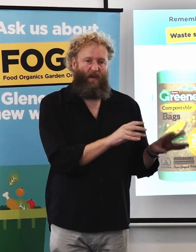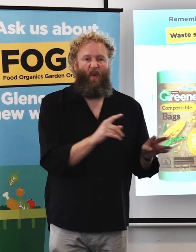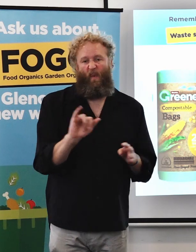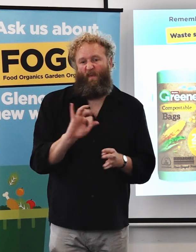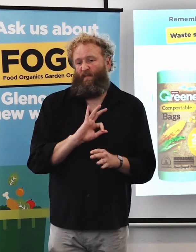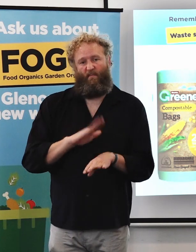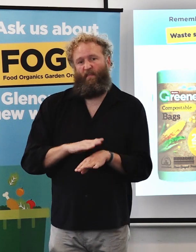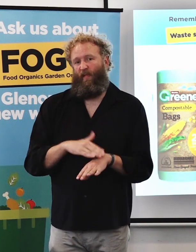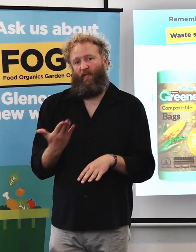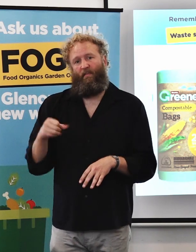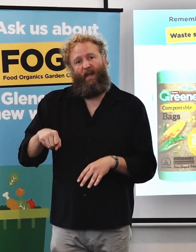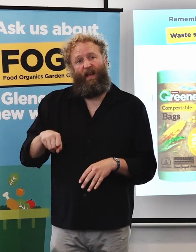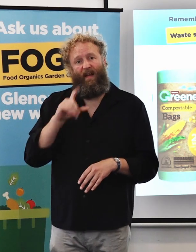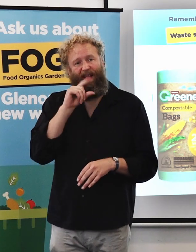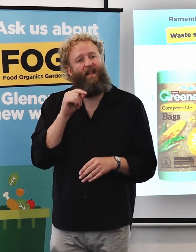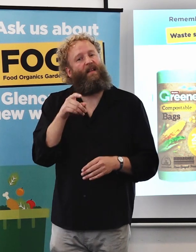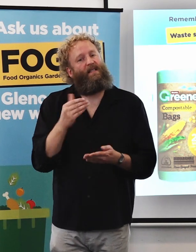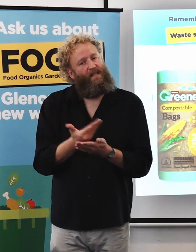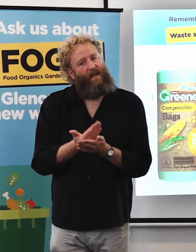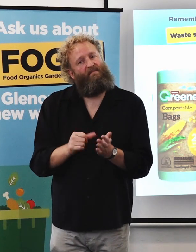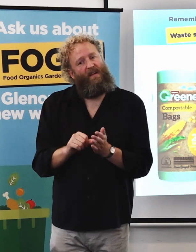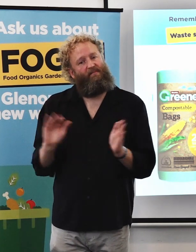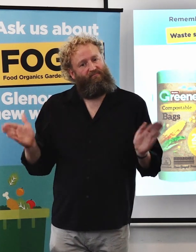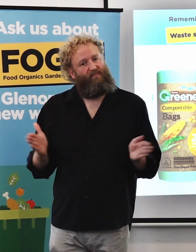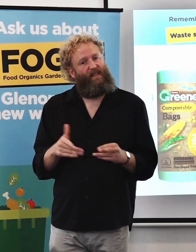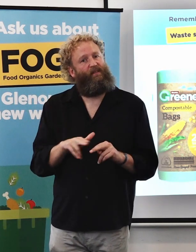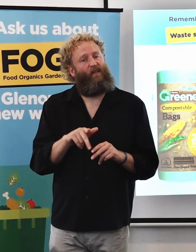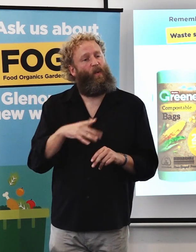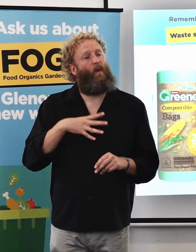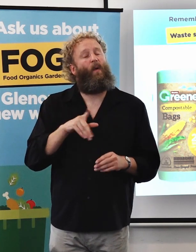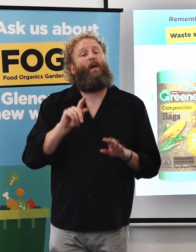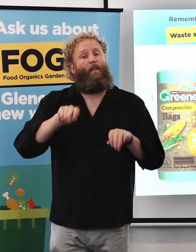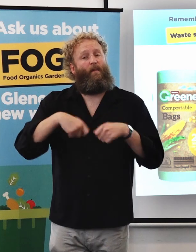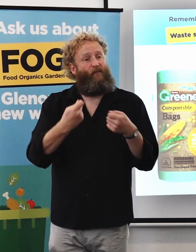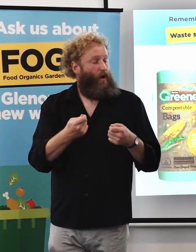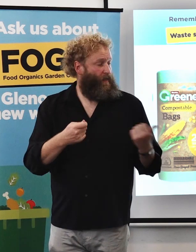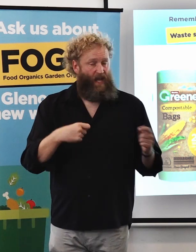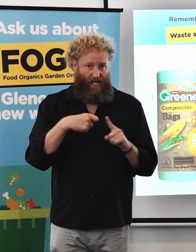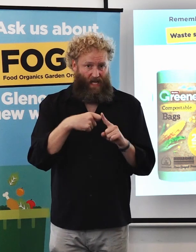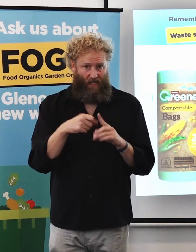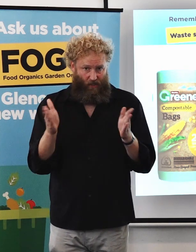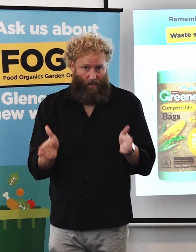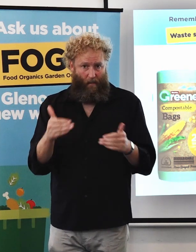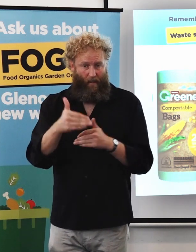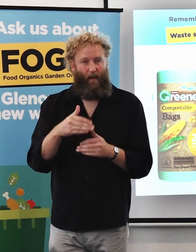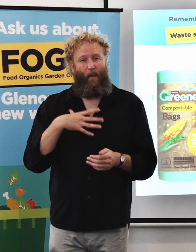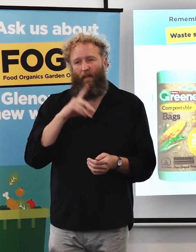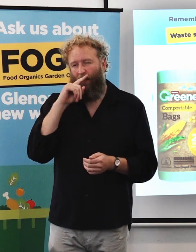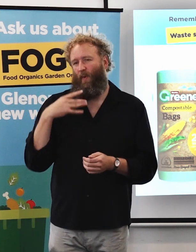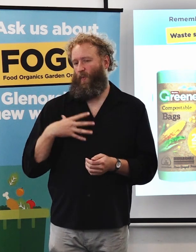Okay? So that's just basically something we're providing a kitchen caddy because people were saying that they wanted something in their kitchen for food scraps so that